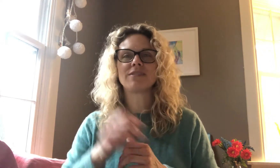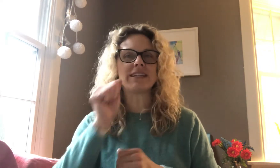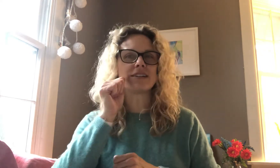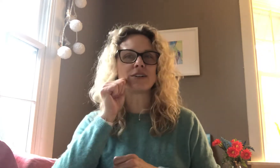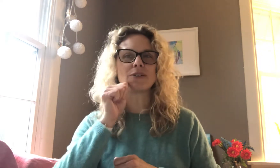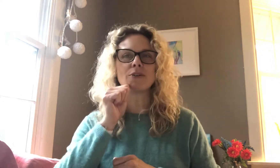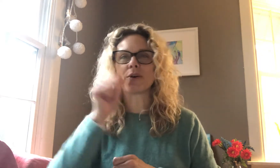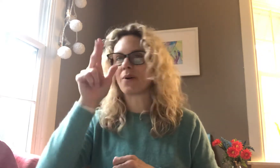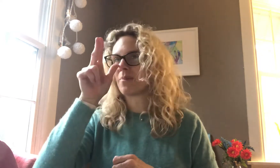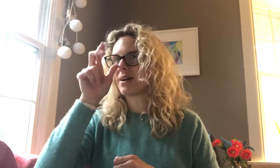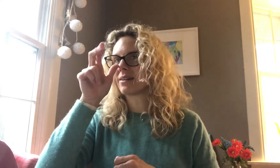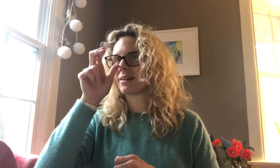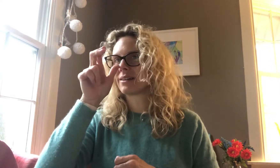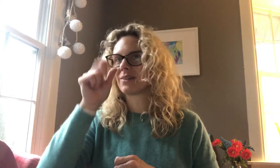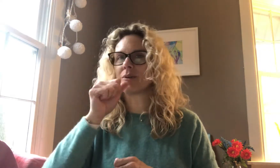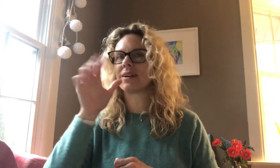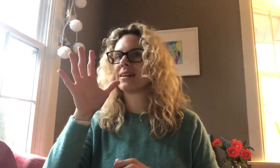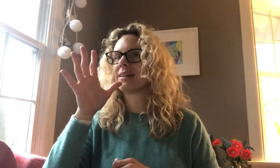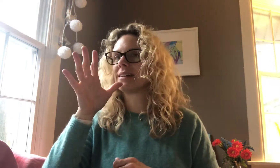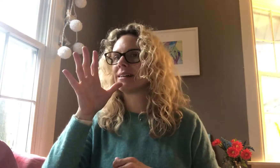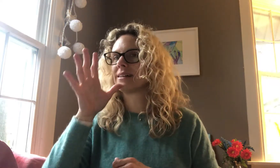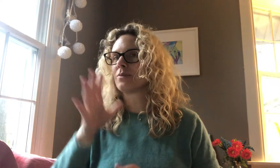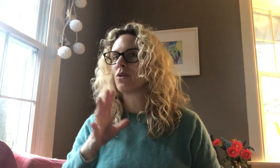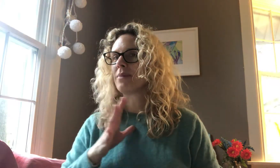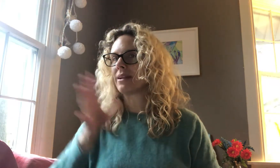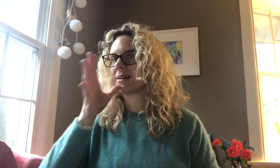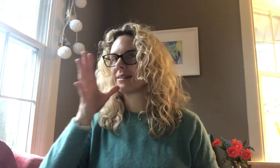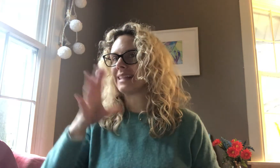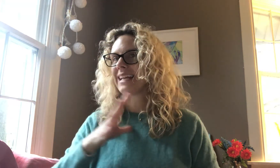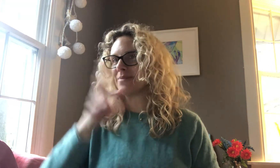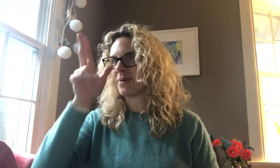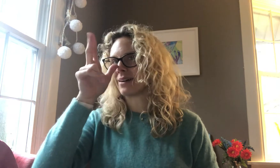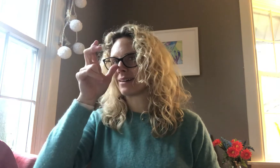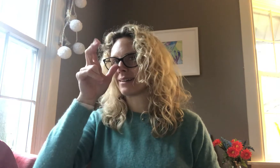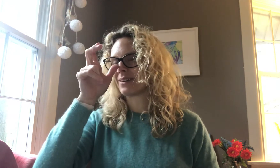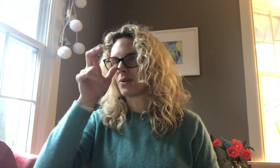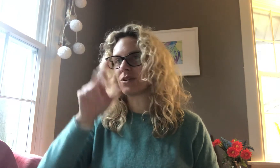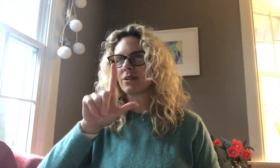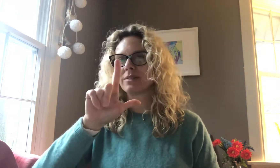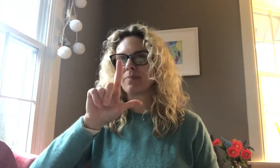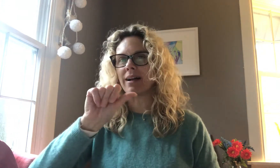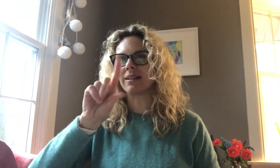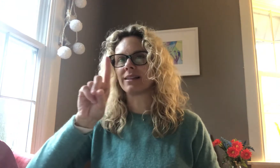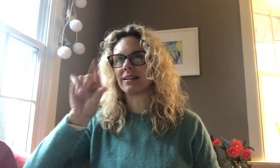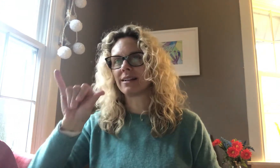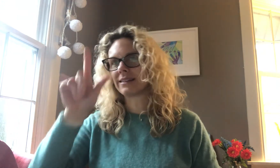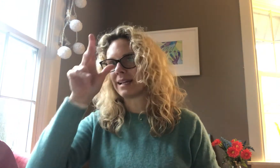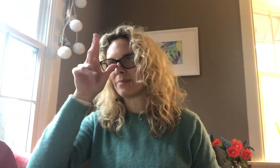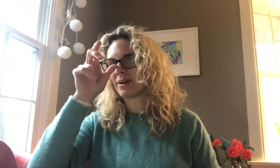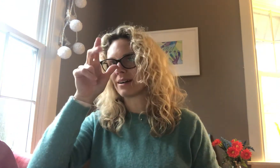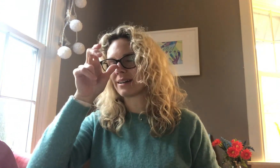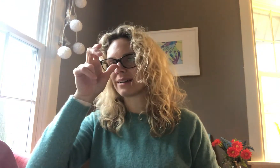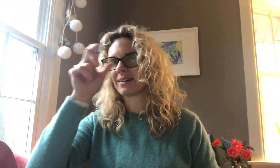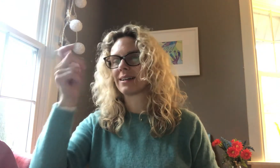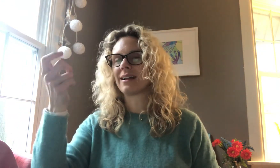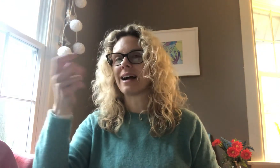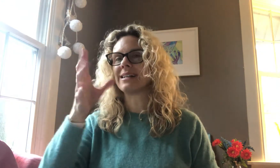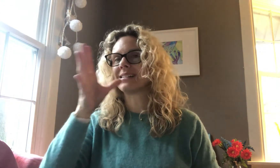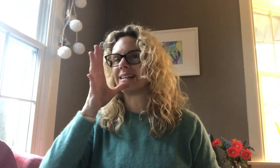seen girl bug or woman ladybug. Or you could spell ladybug. I sign